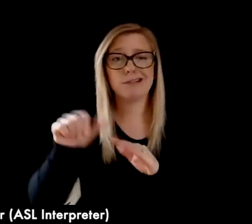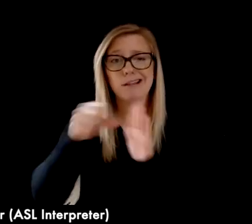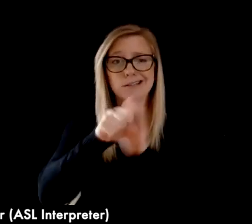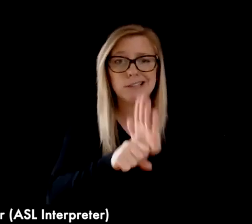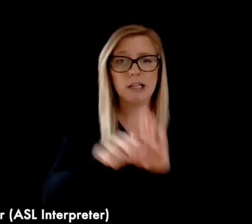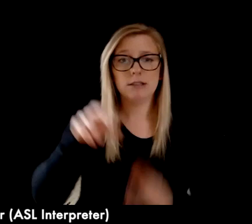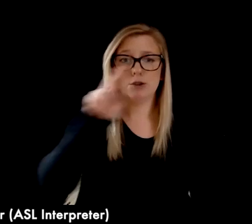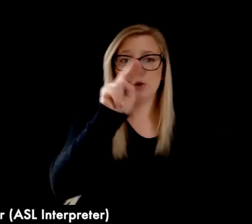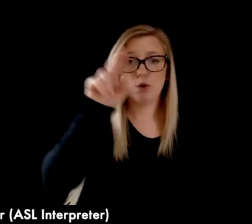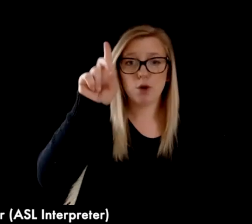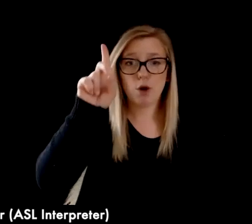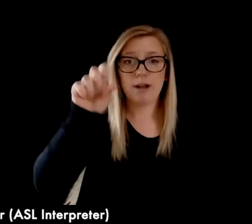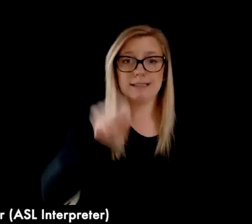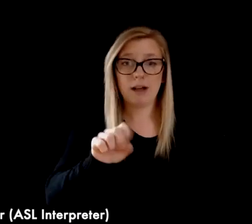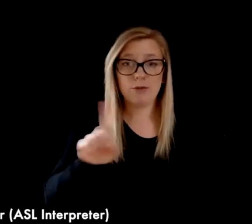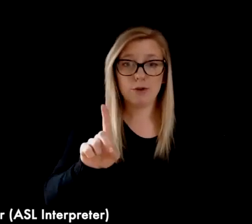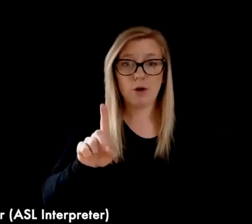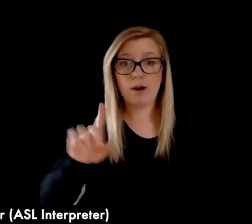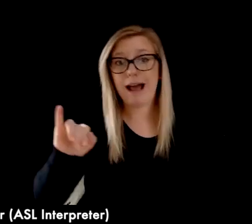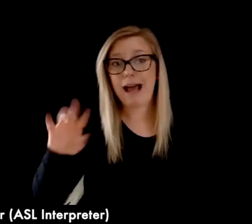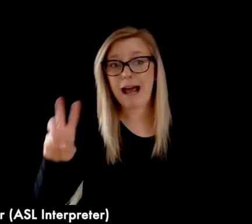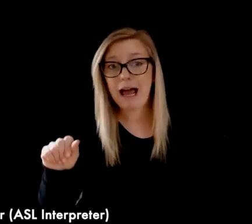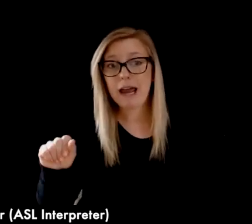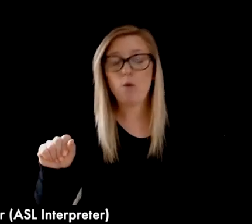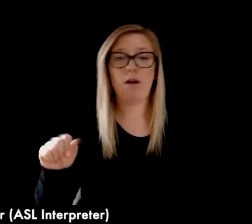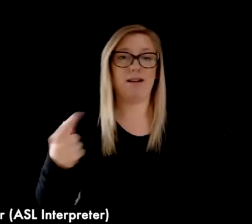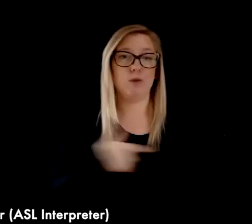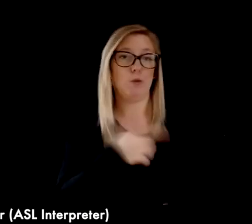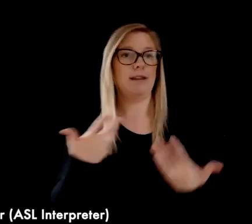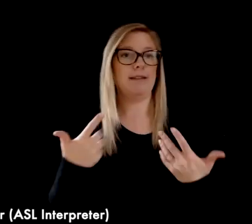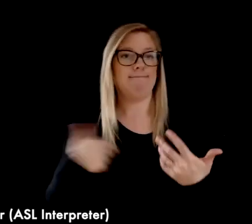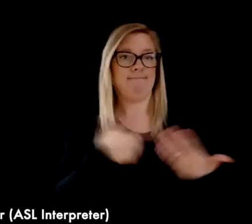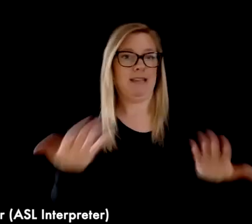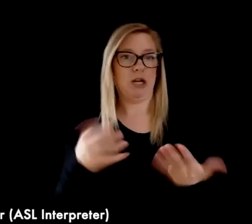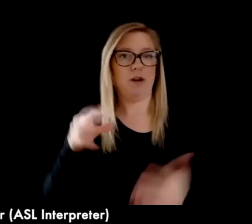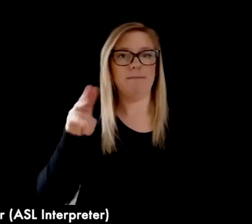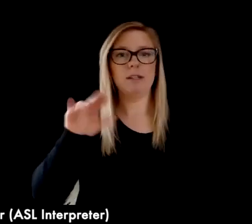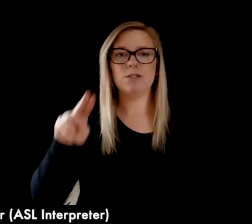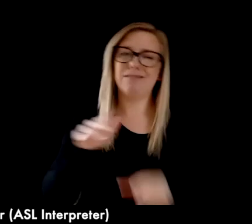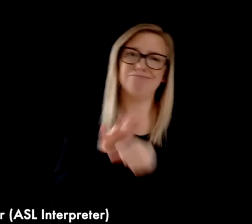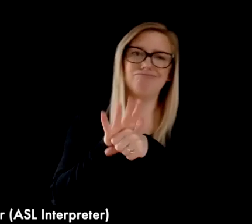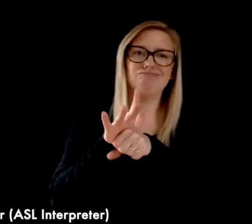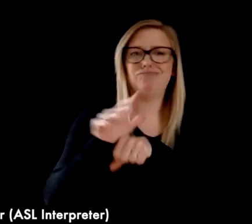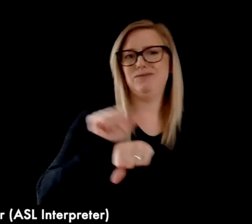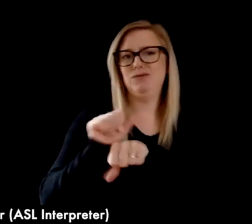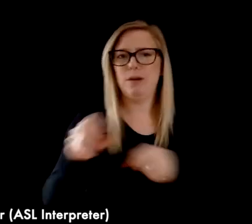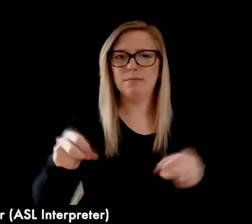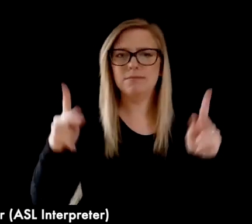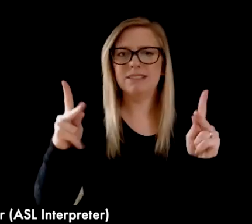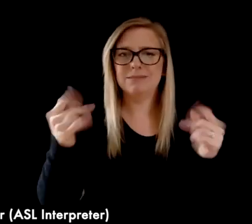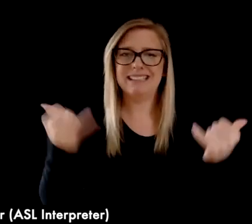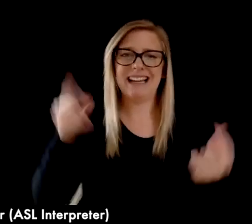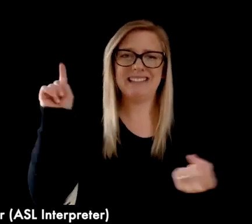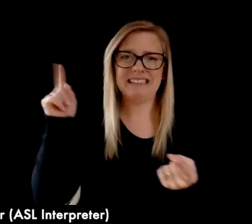for job opportunities available in Minnesota. But this is no longer the situation. Minnesota